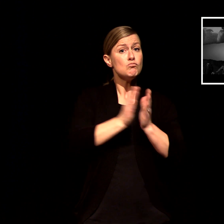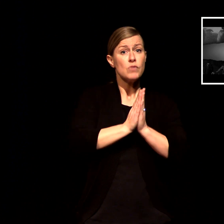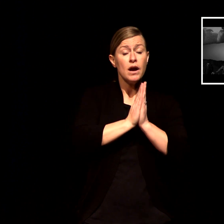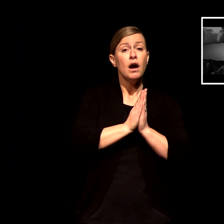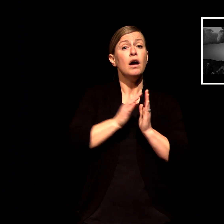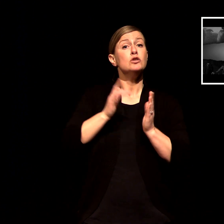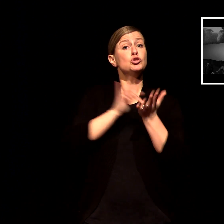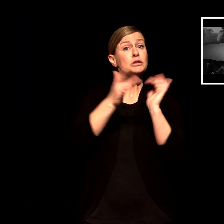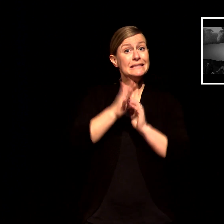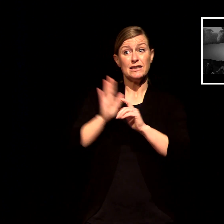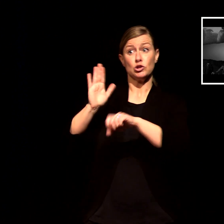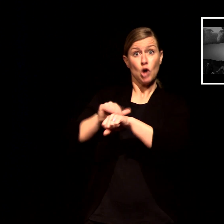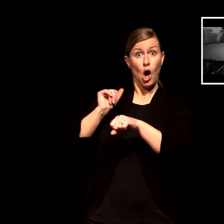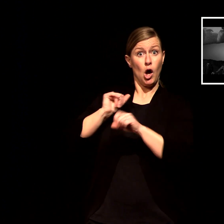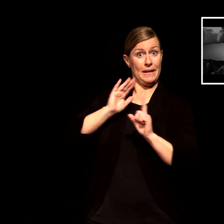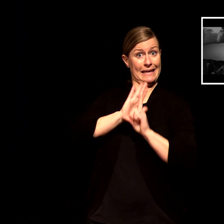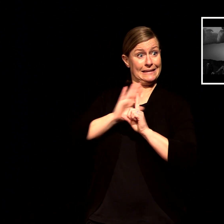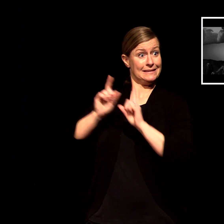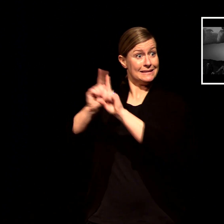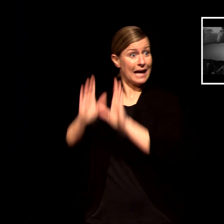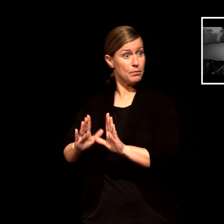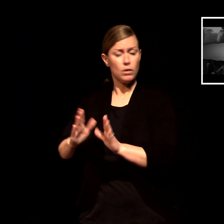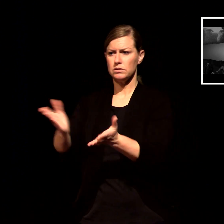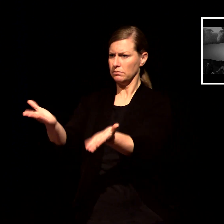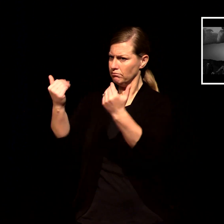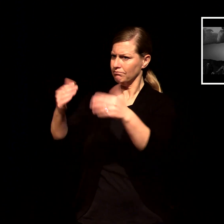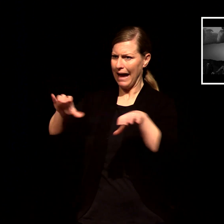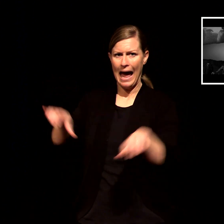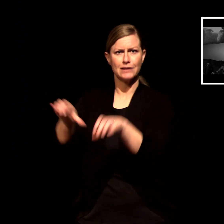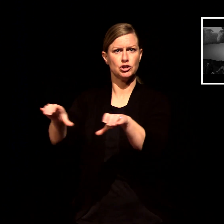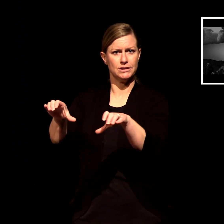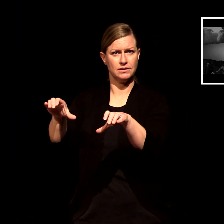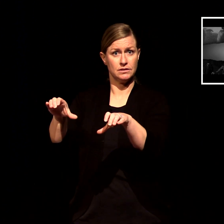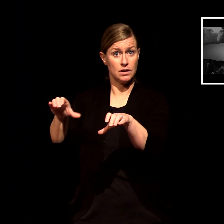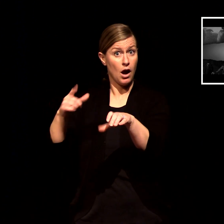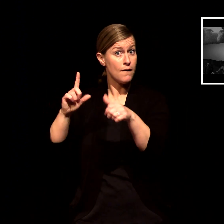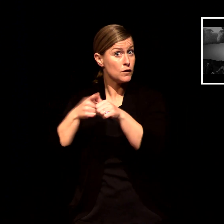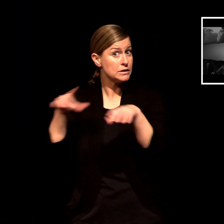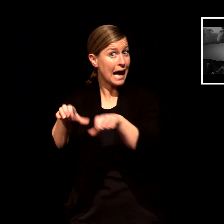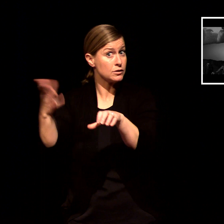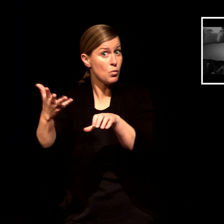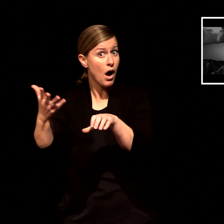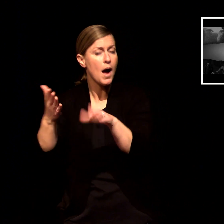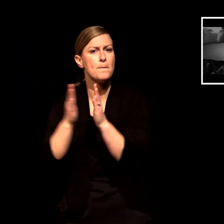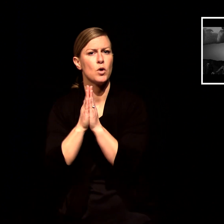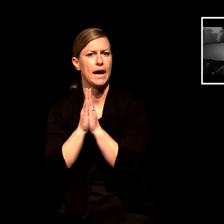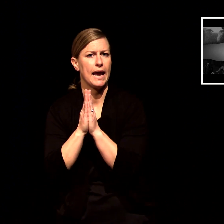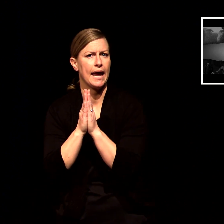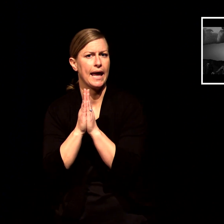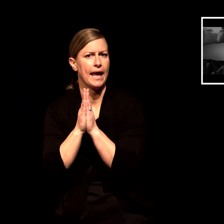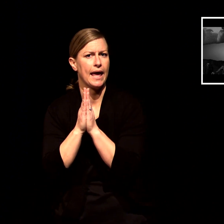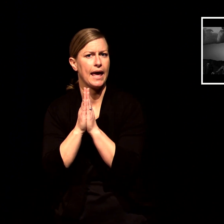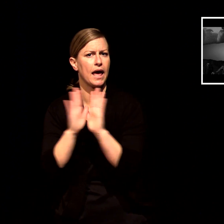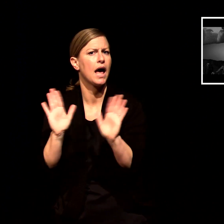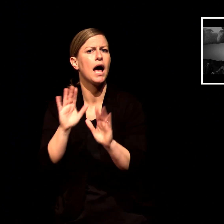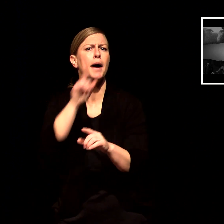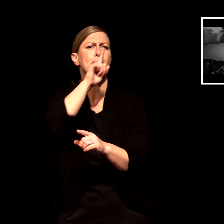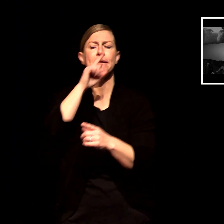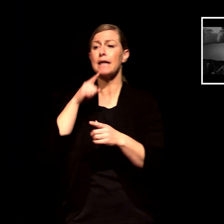the first action is prayer jesus didn't say i want you to form a committee i